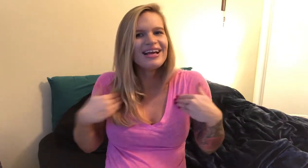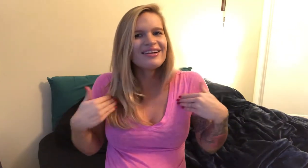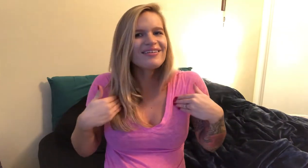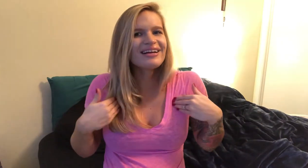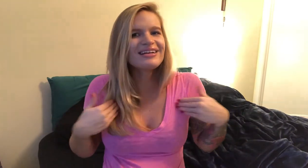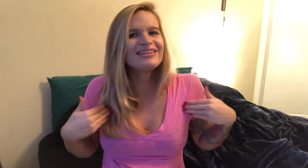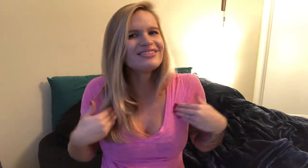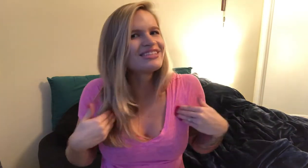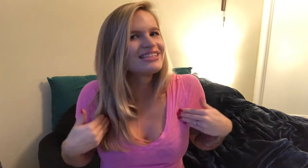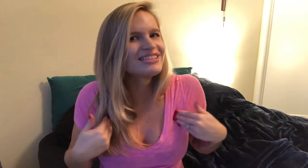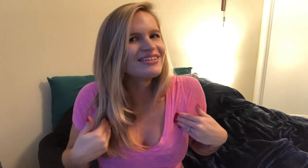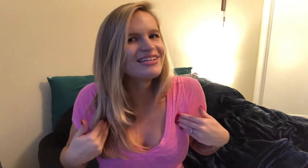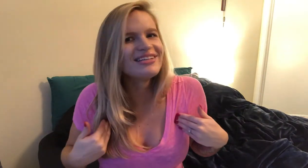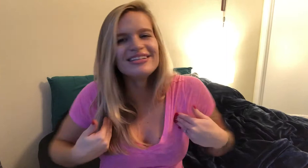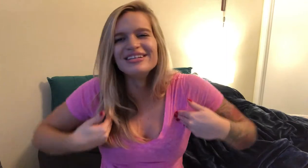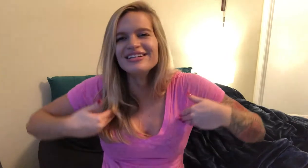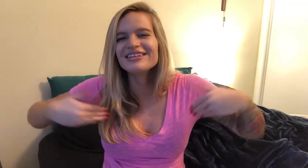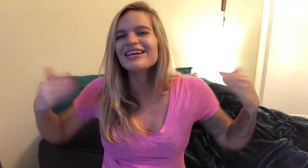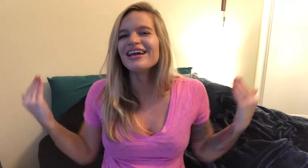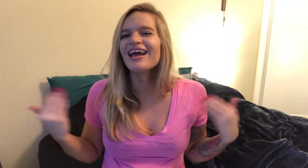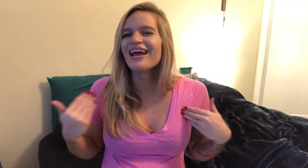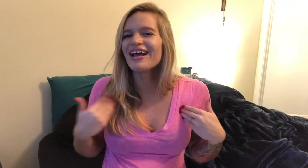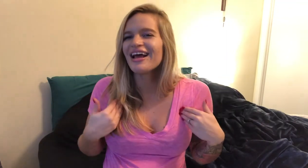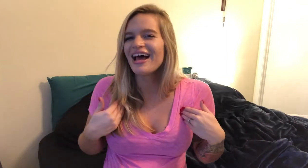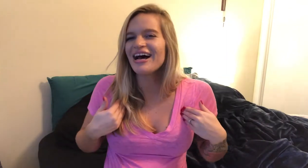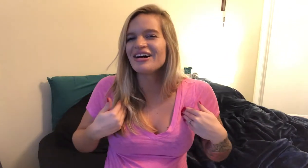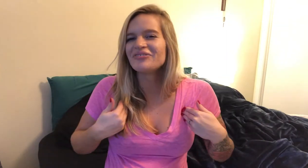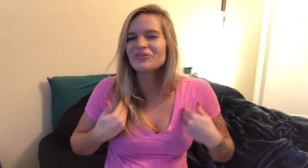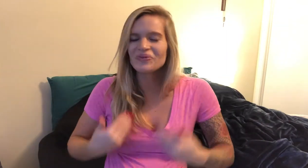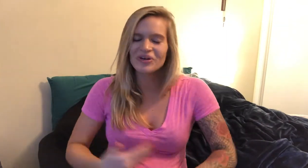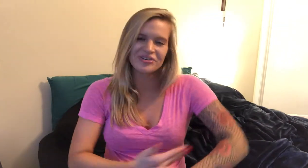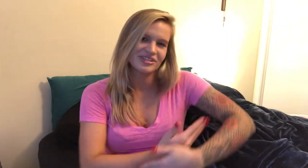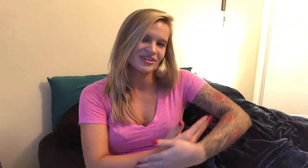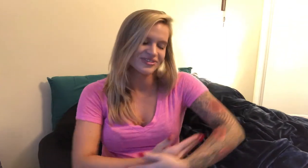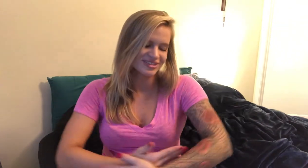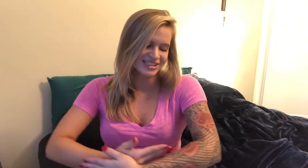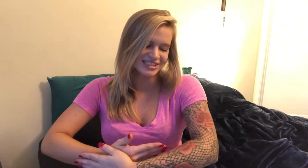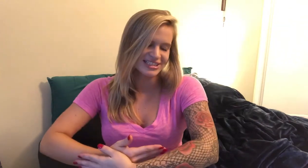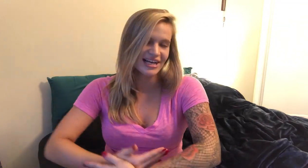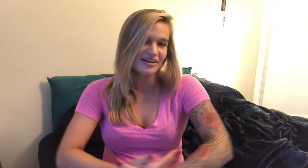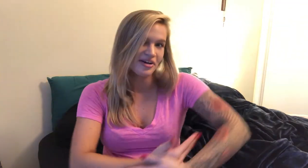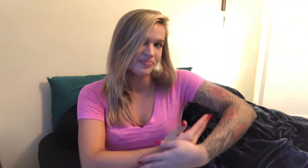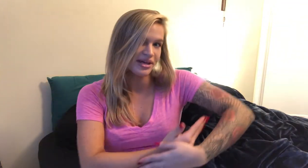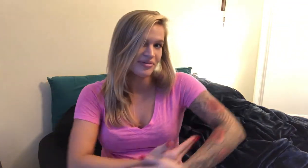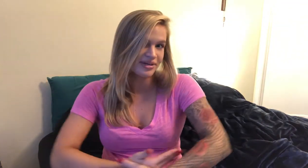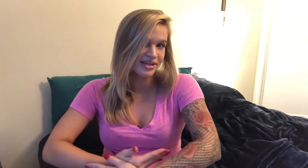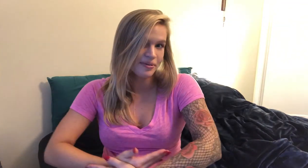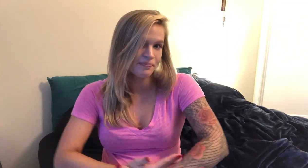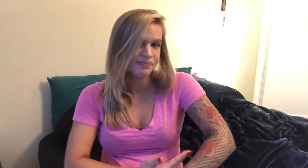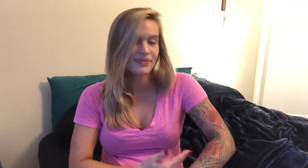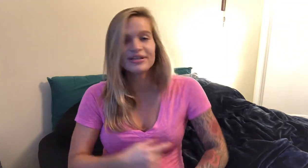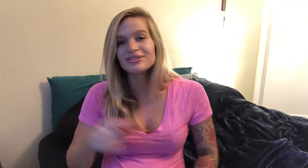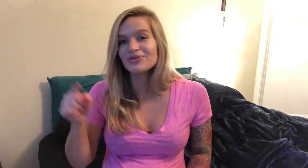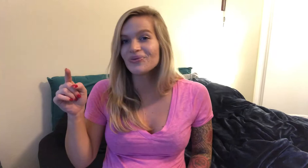right in your chest area have one of their own so i just signed a baby so